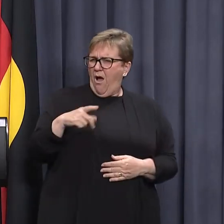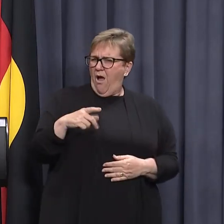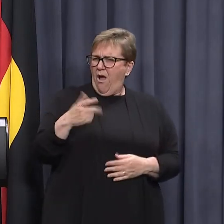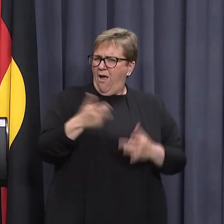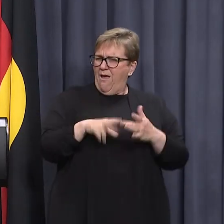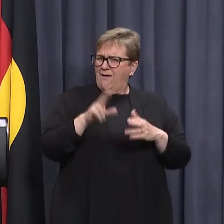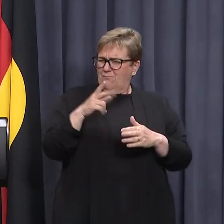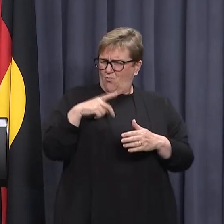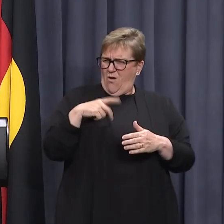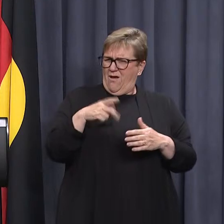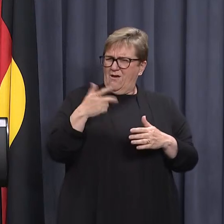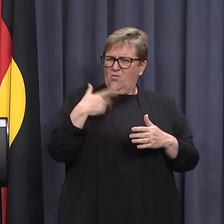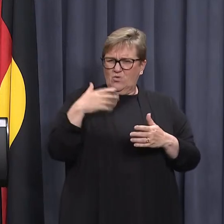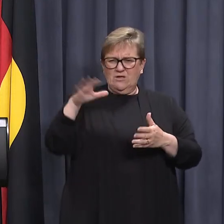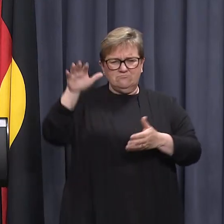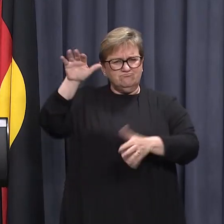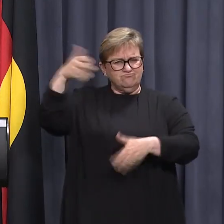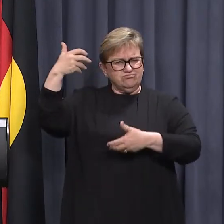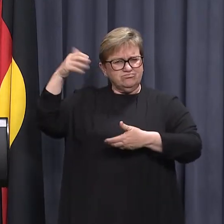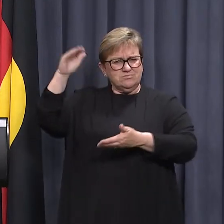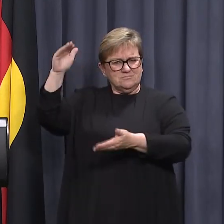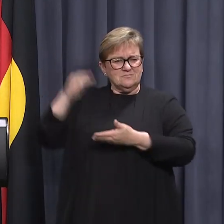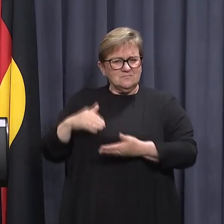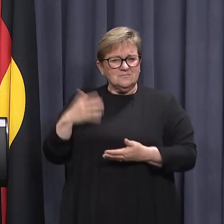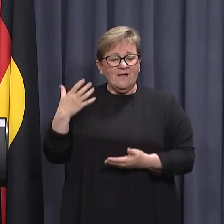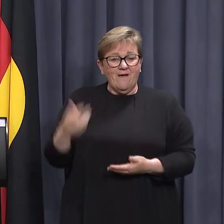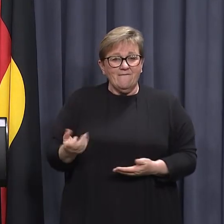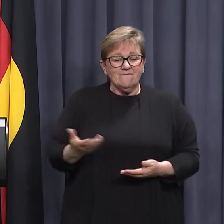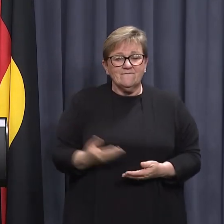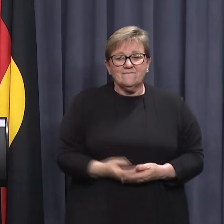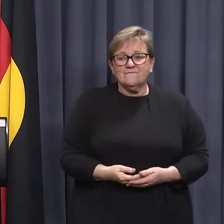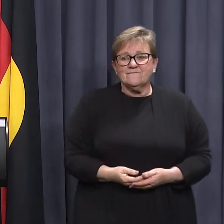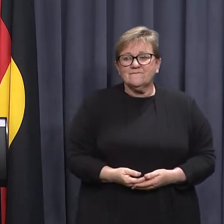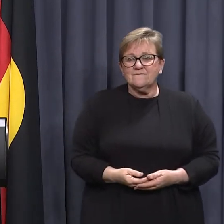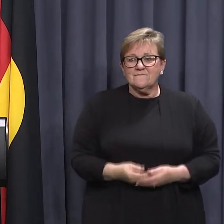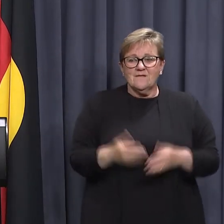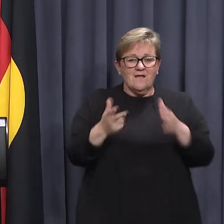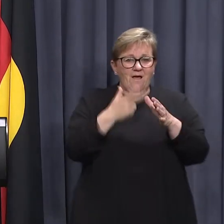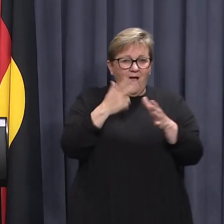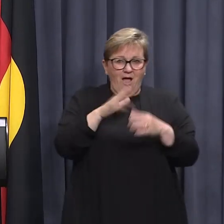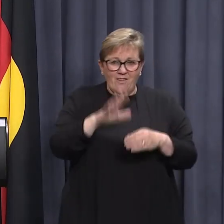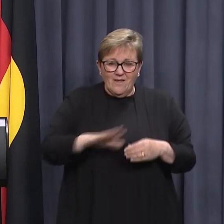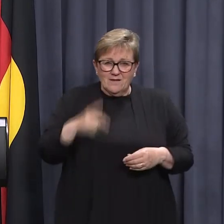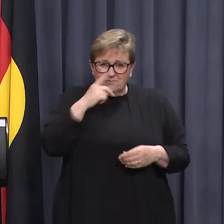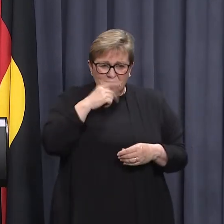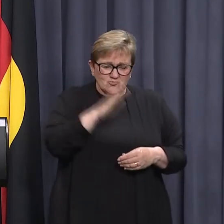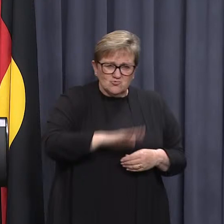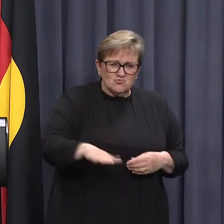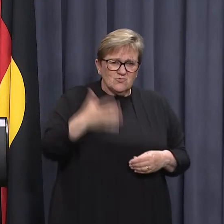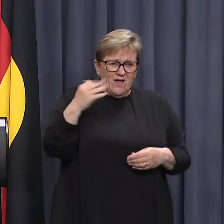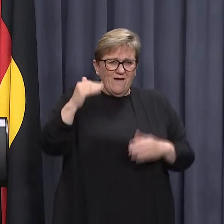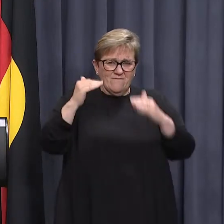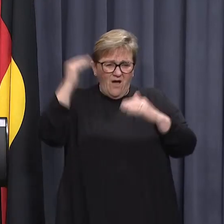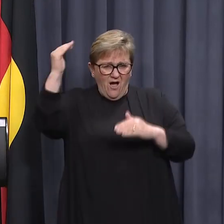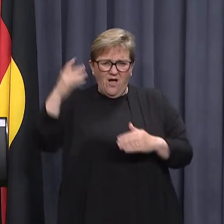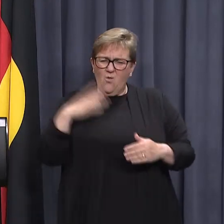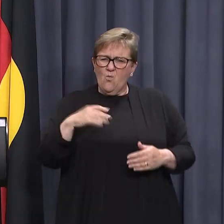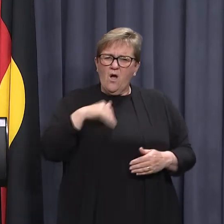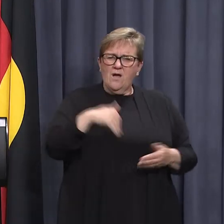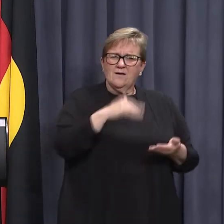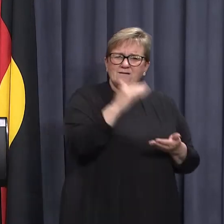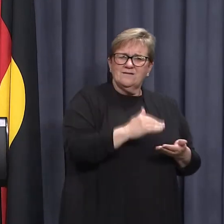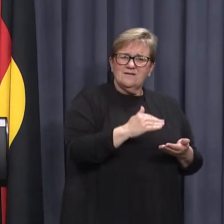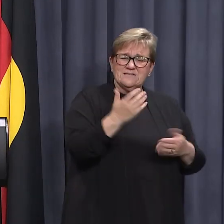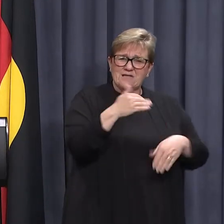a per capita supply? Other states' childhood vaccination rates are much higher. Is it a